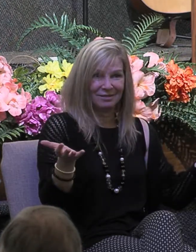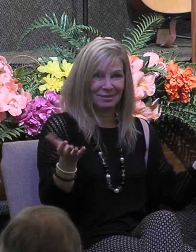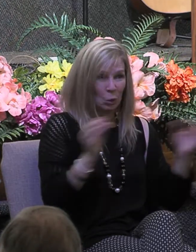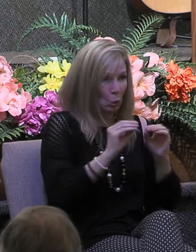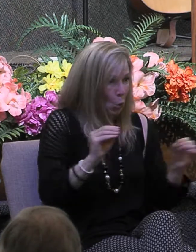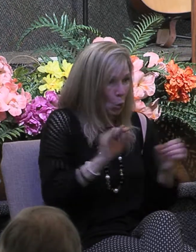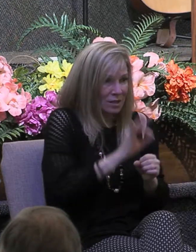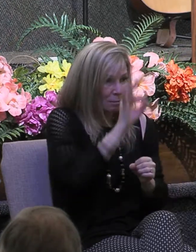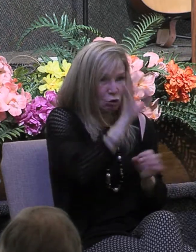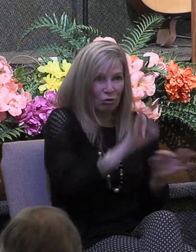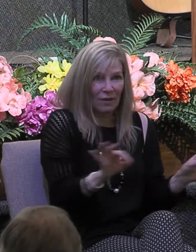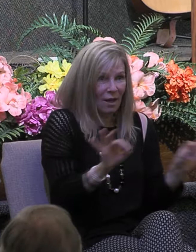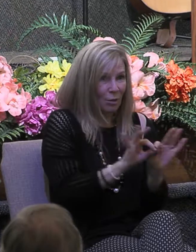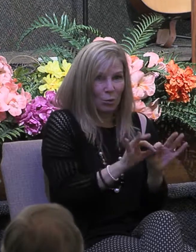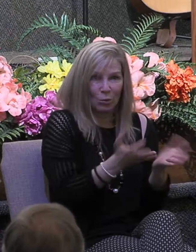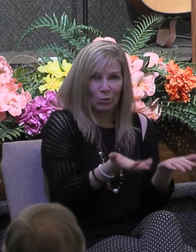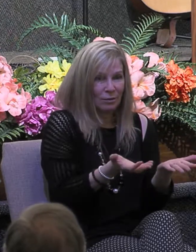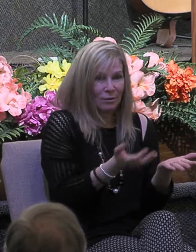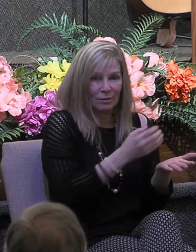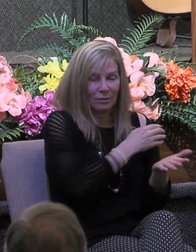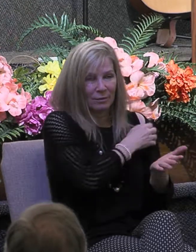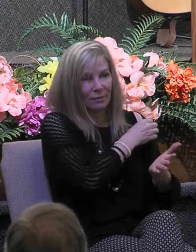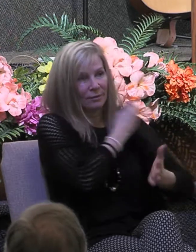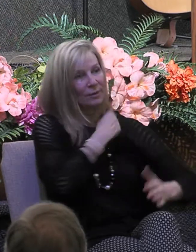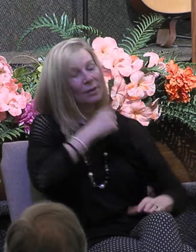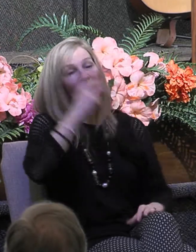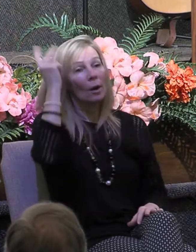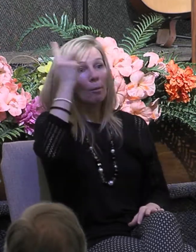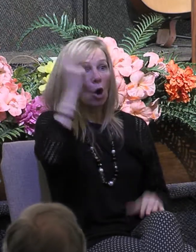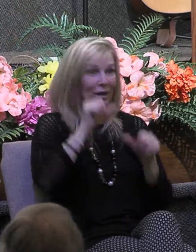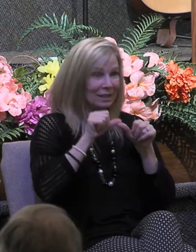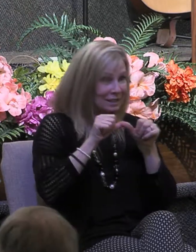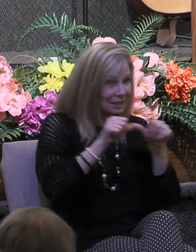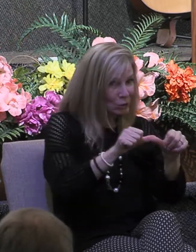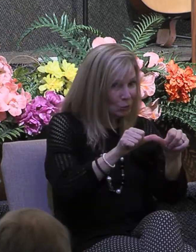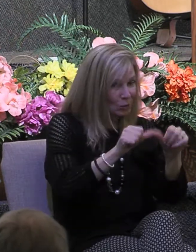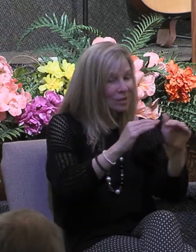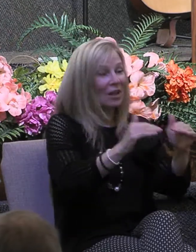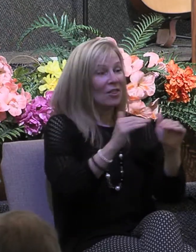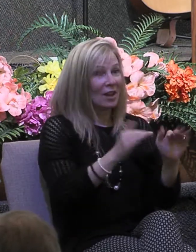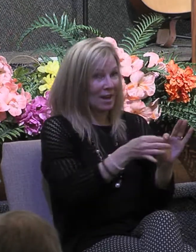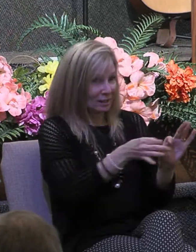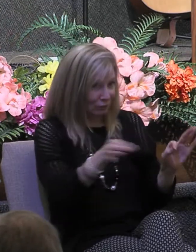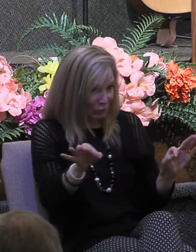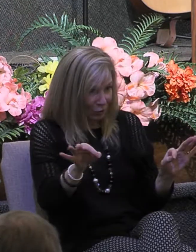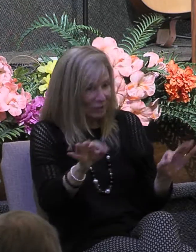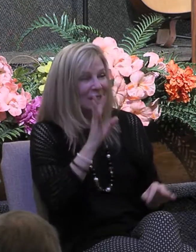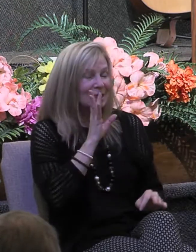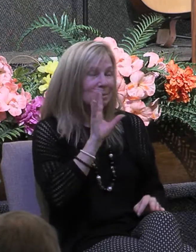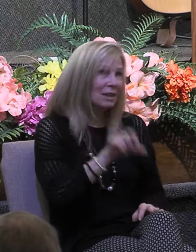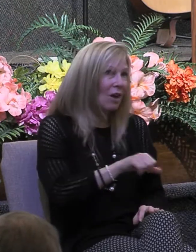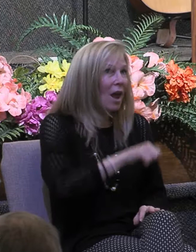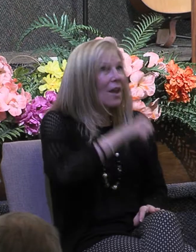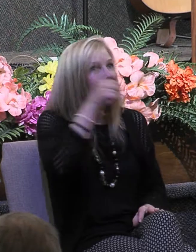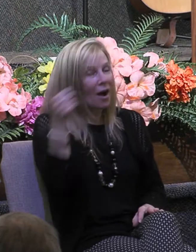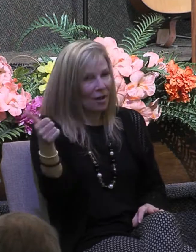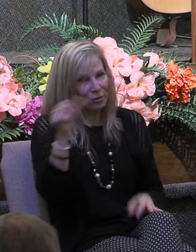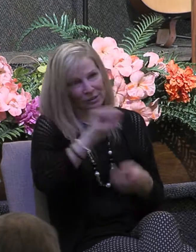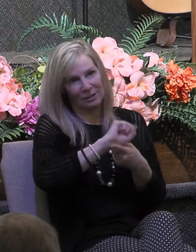but Paul isn't finished because in the next verse he speaks of still another hypothetical situation that would